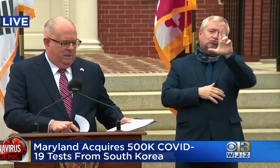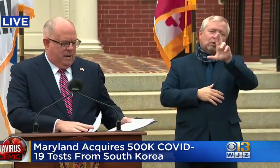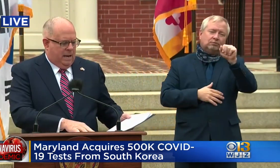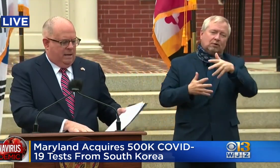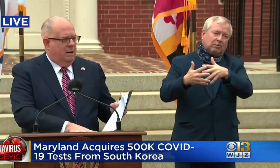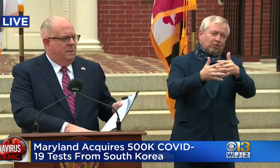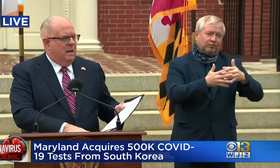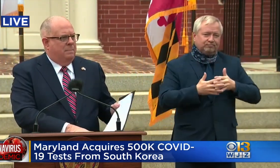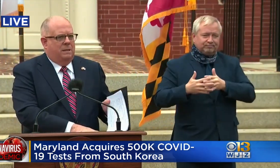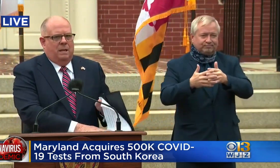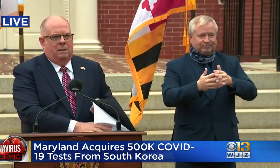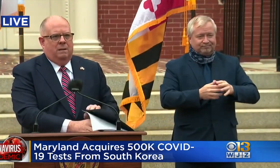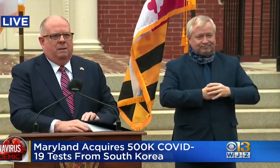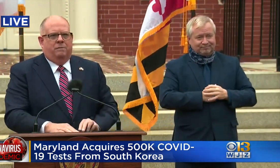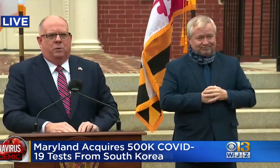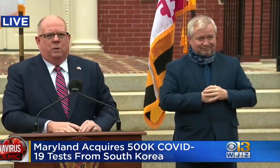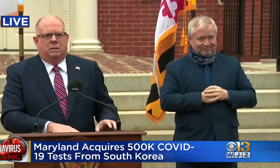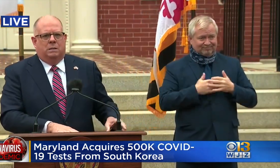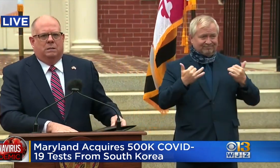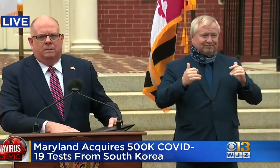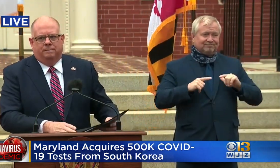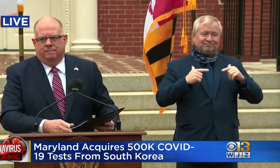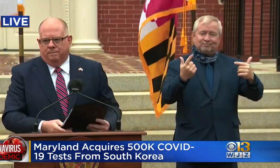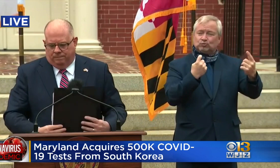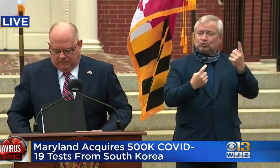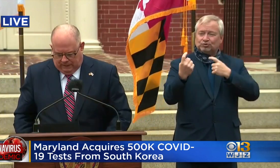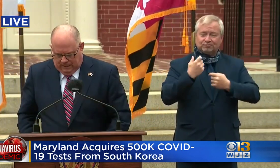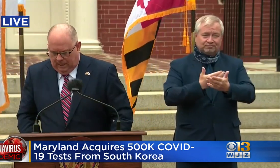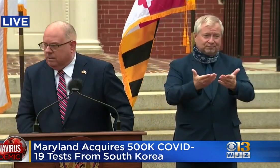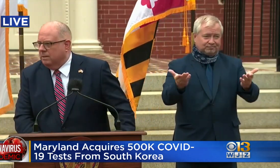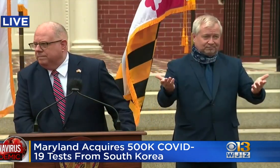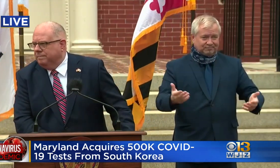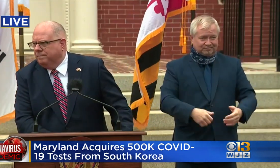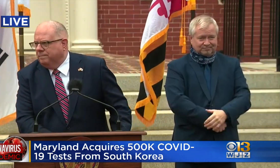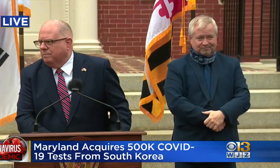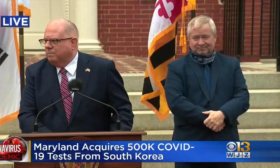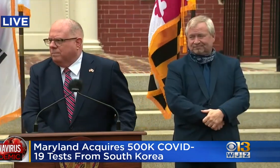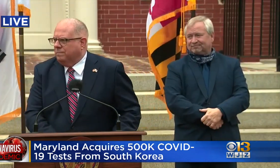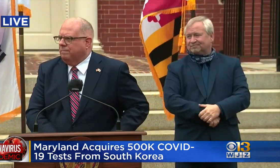With that, I'd be happy to take a few questions. Yes.